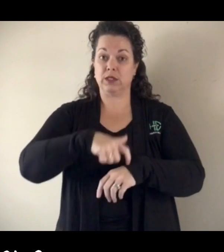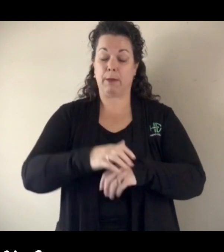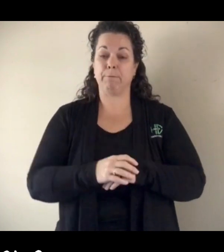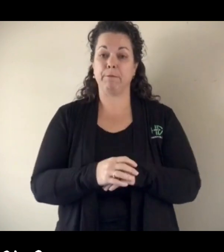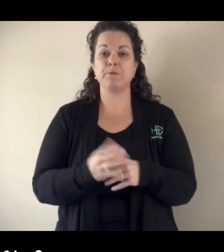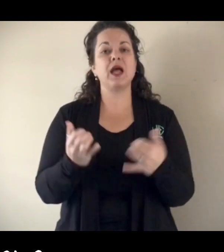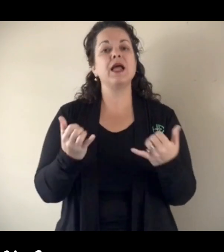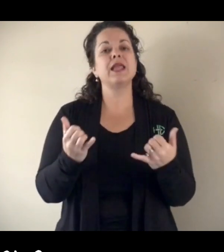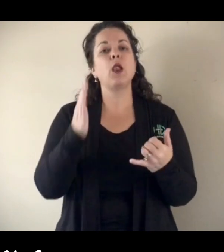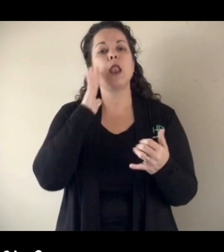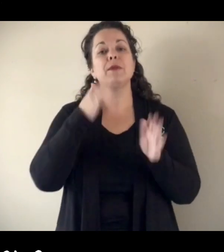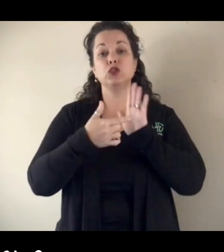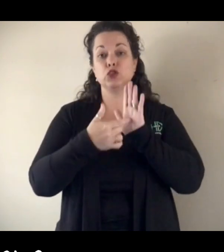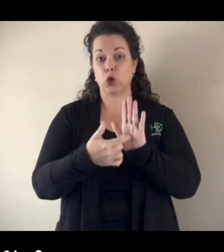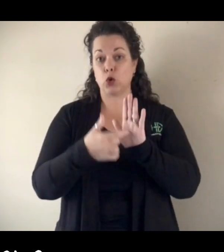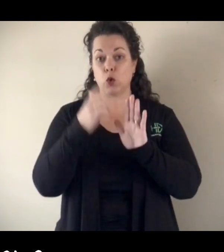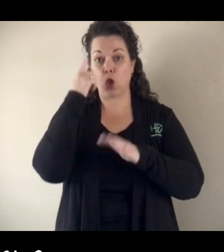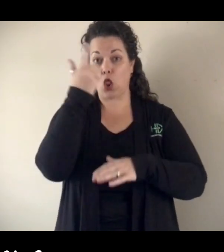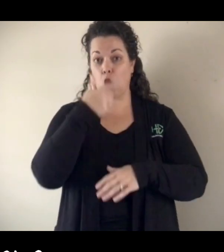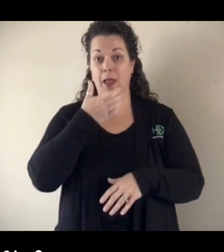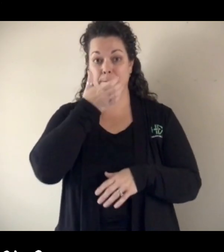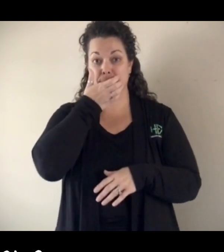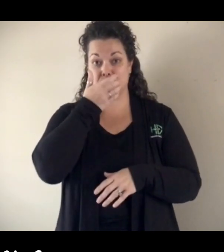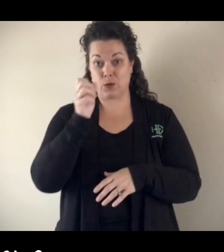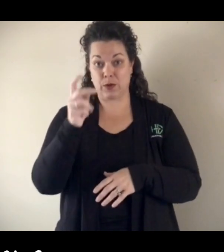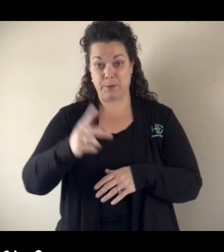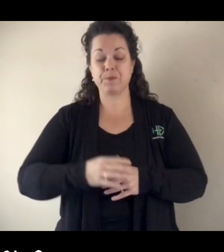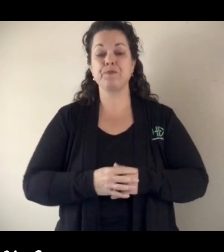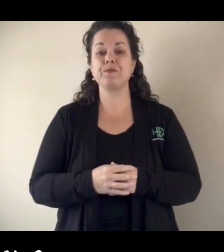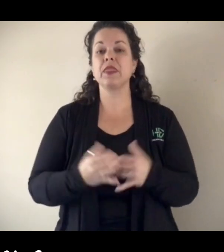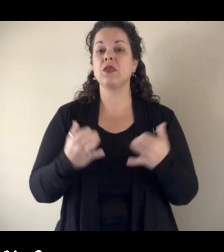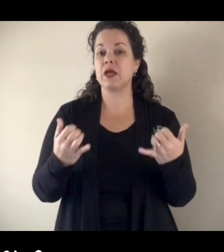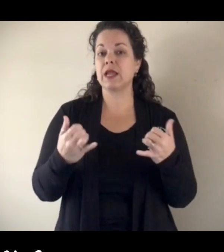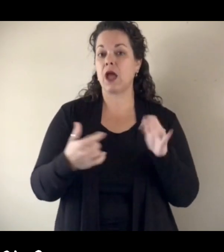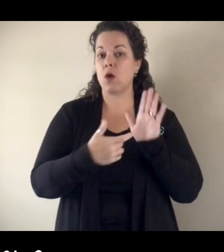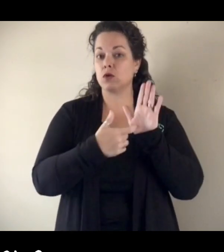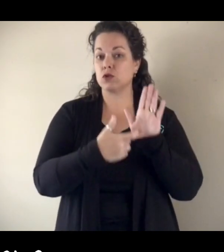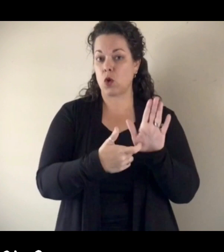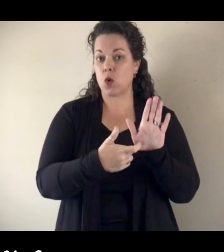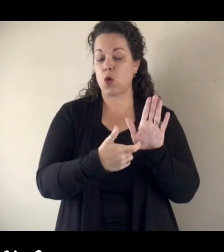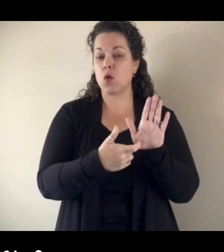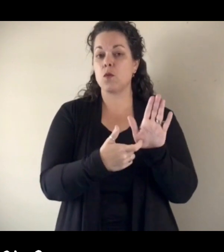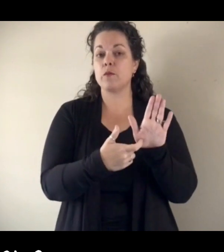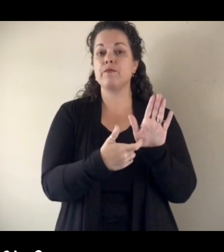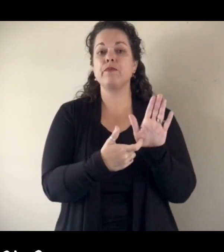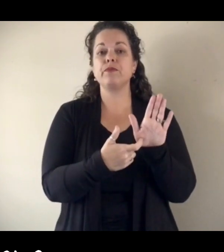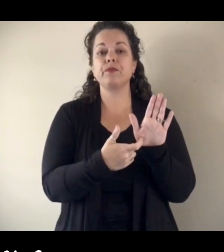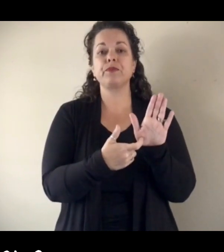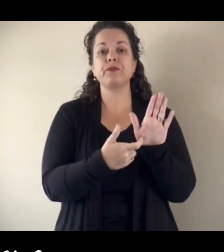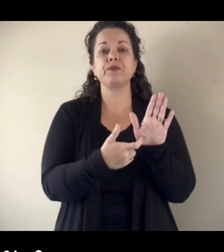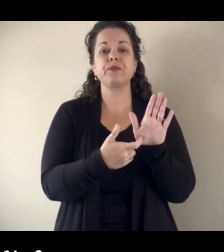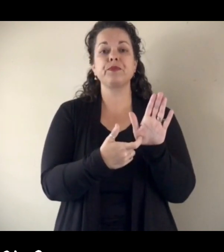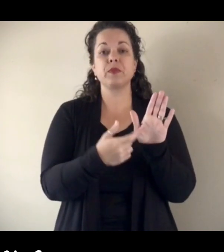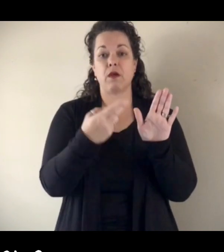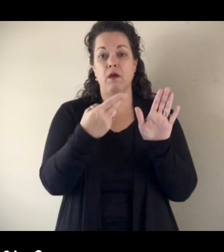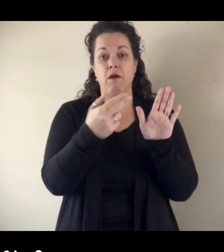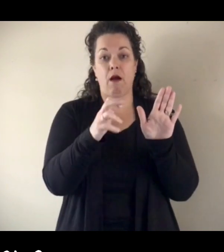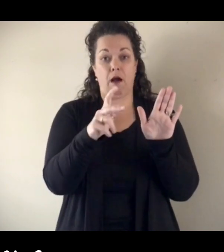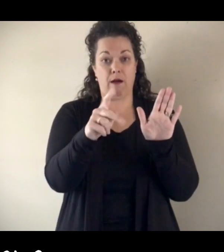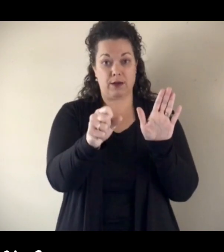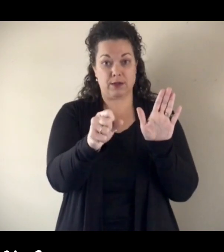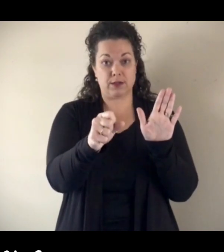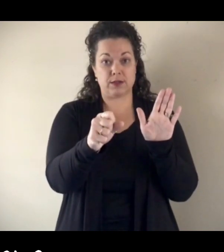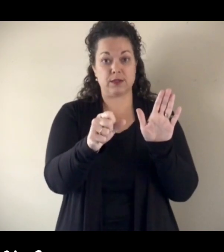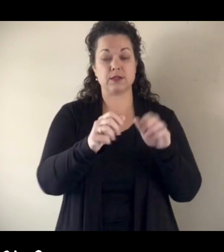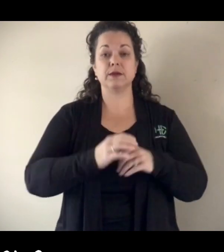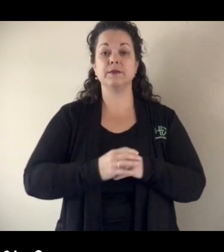Now I want to show you what these masks look like. Here's the one for the